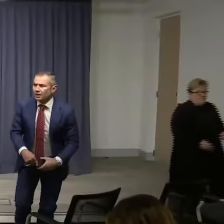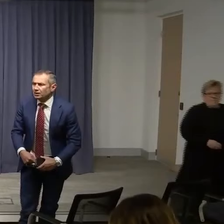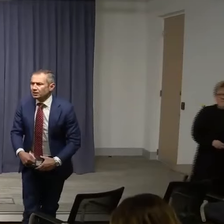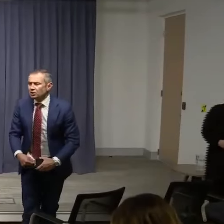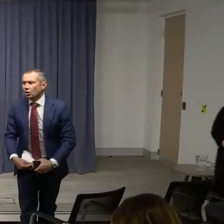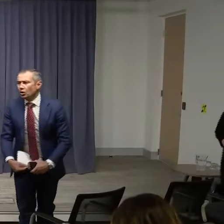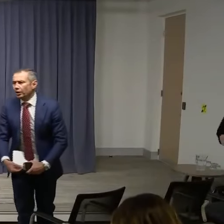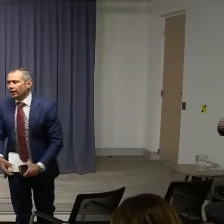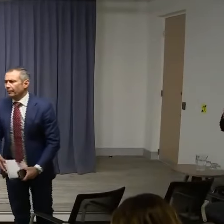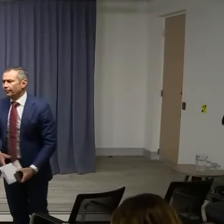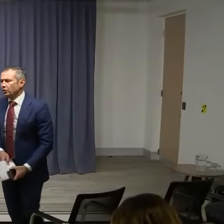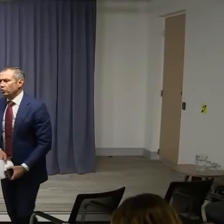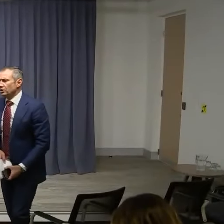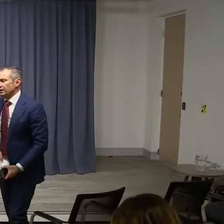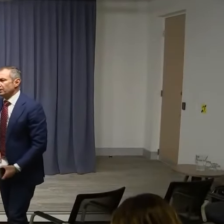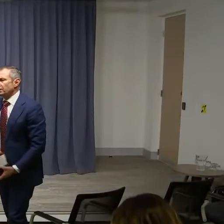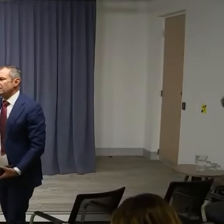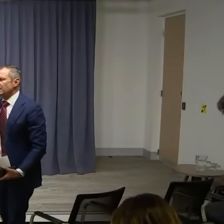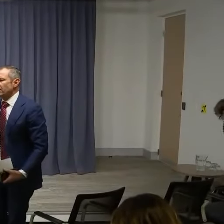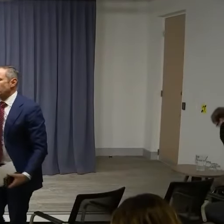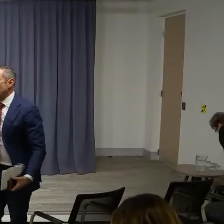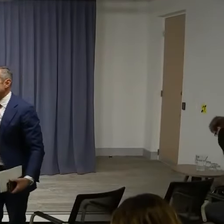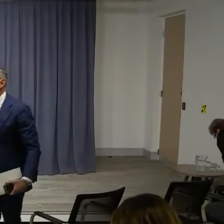. and the museum is there at that time.